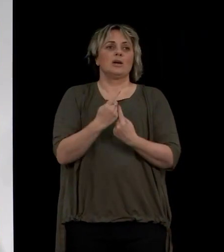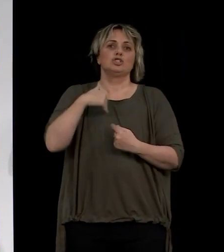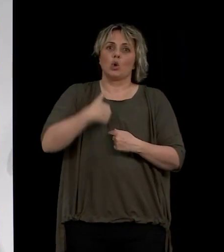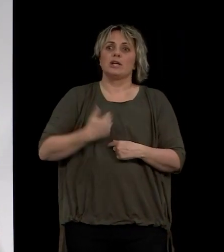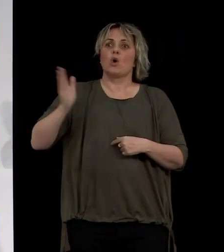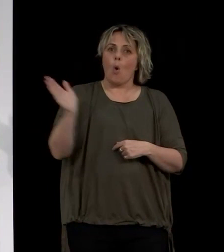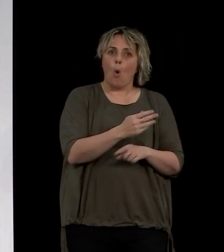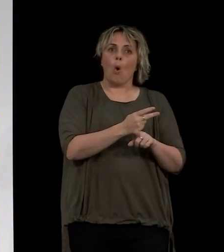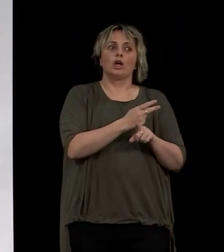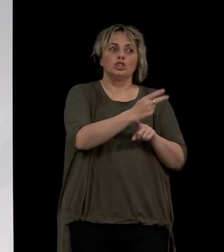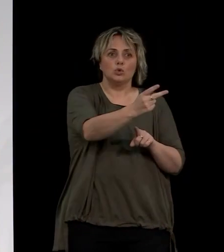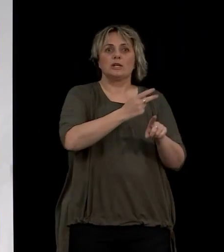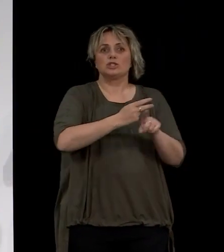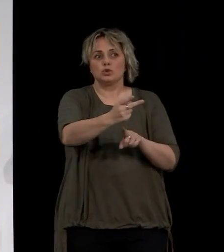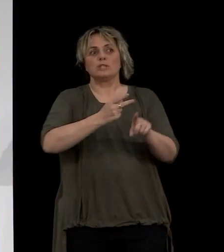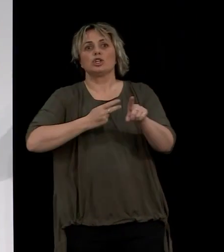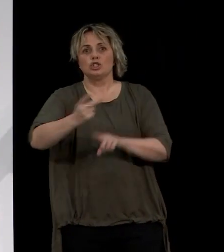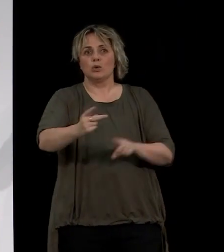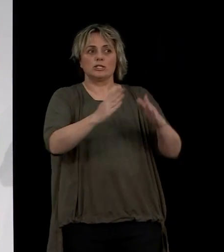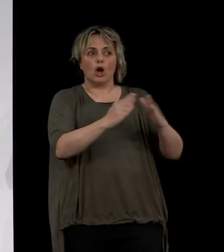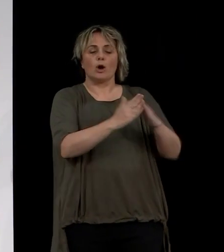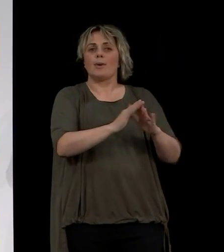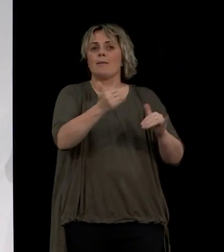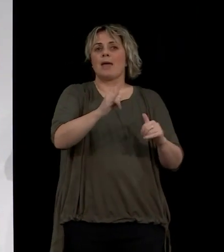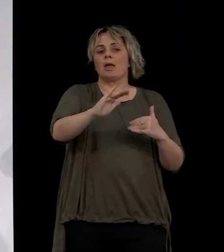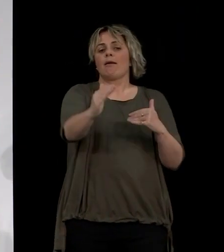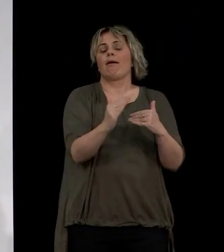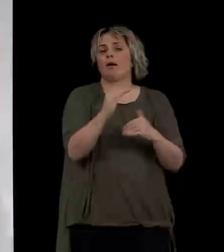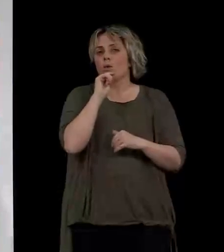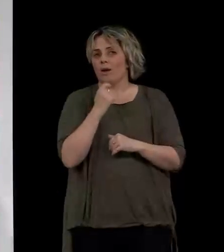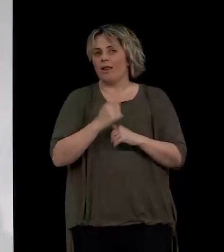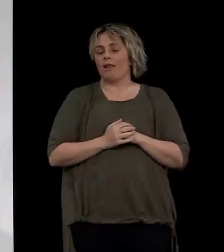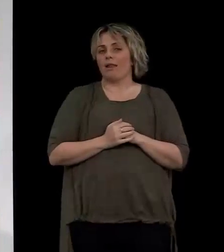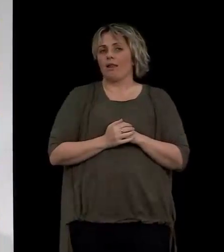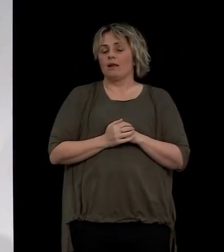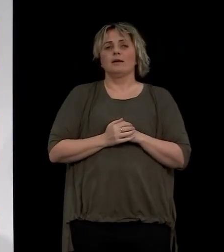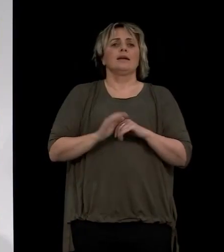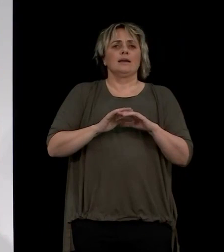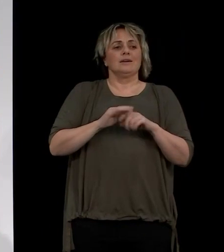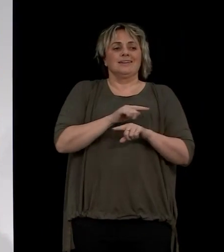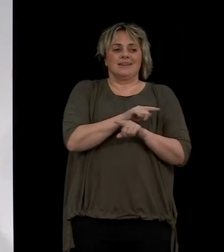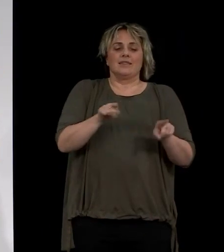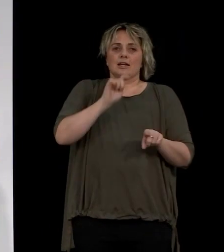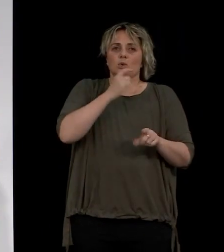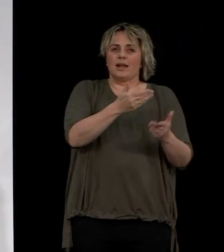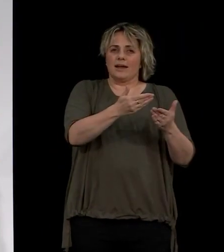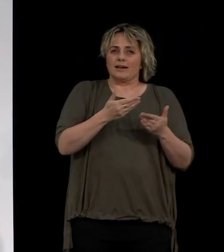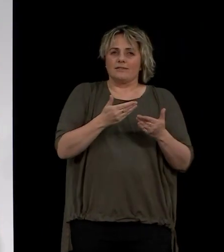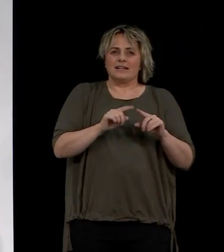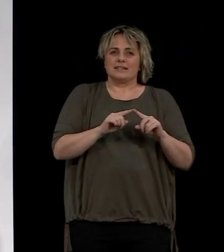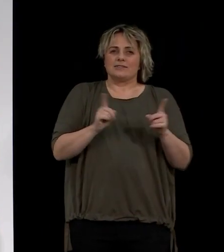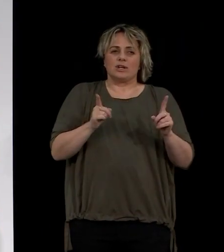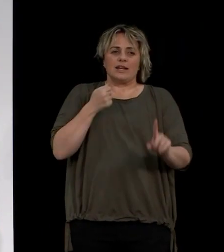everyone to have to isolate for a full 14 days. All of this, as I say, will make a difference to the bottlenecks that have been